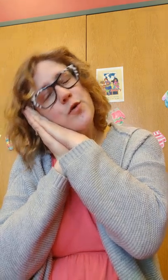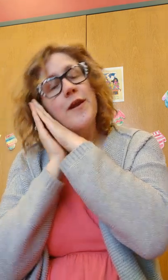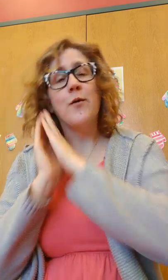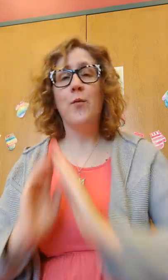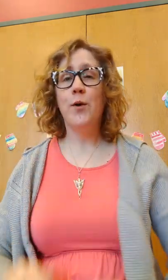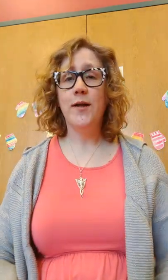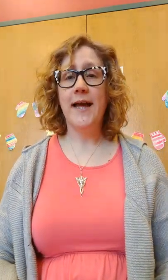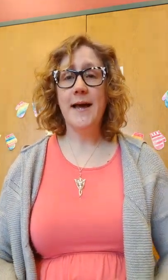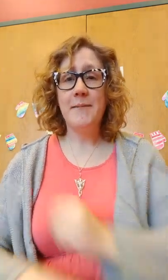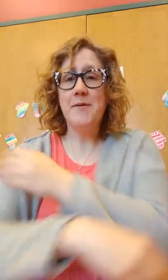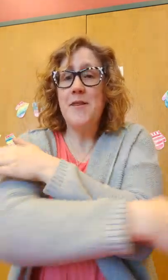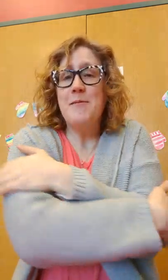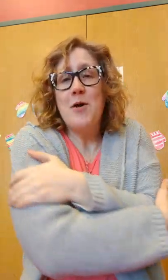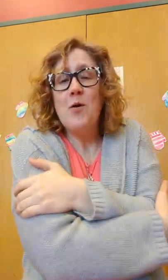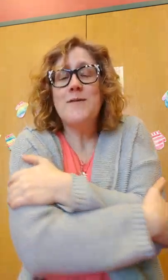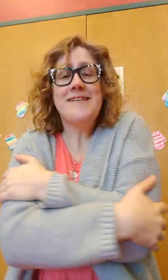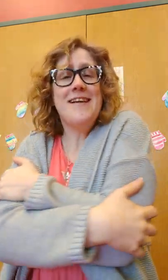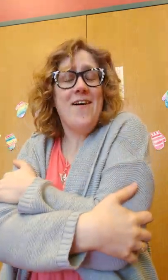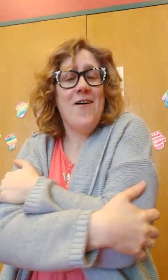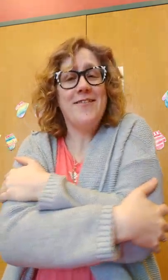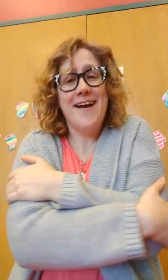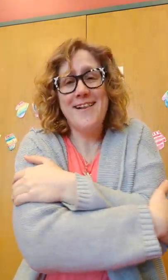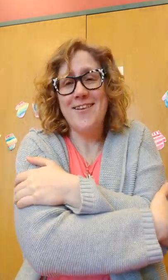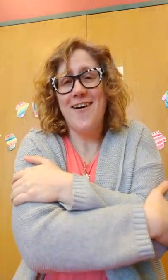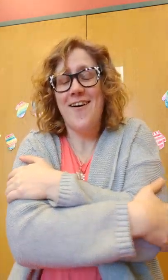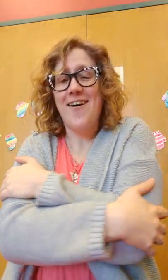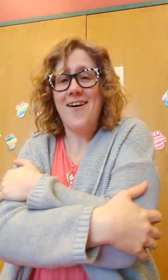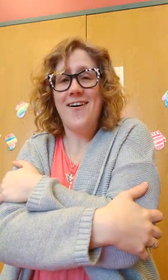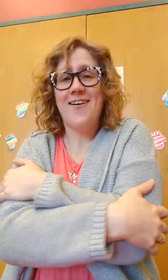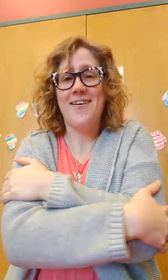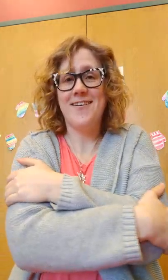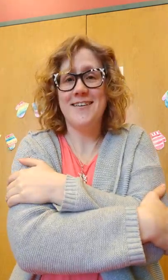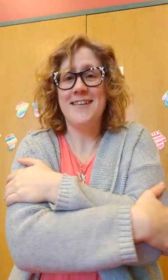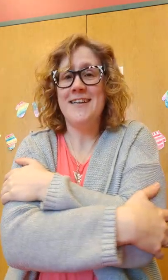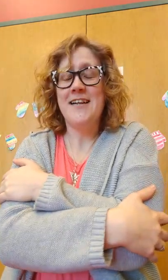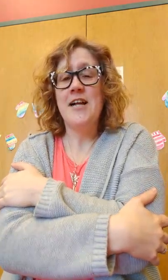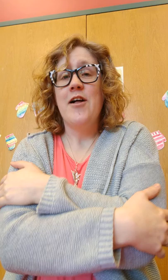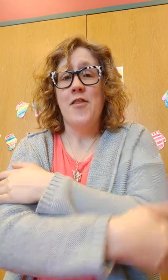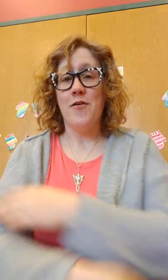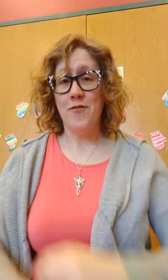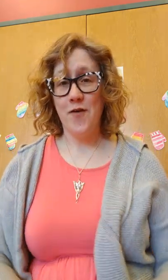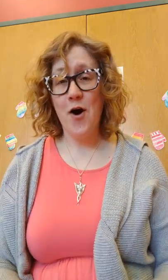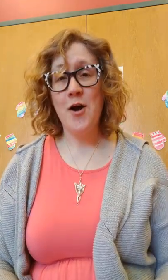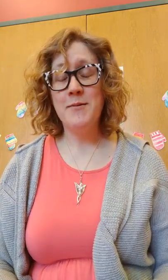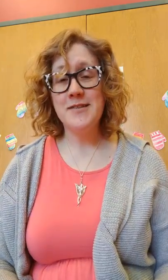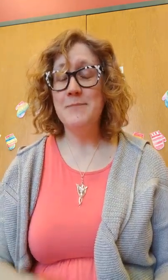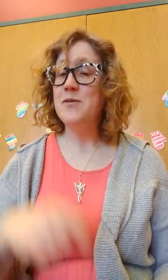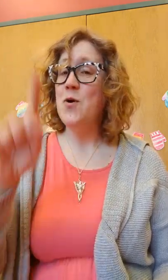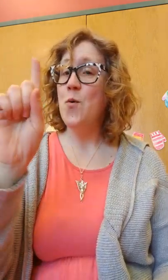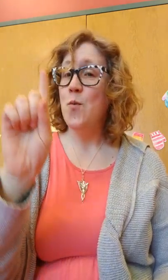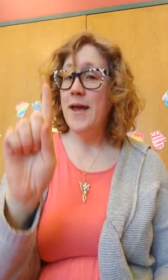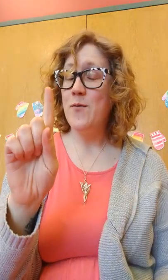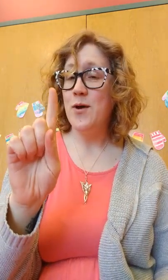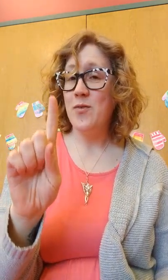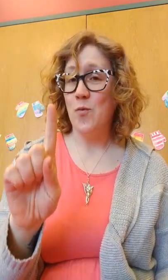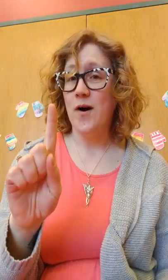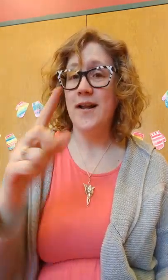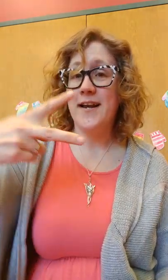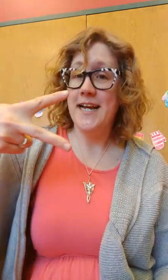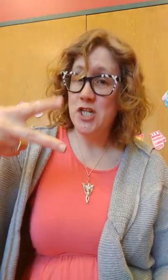Their wool kept them cozy all night long. The farmer slipped away with one and